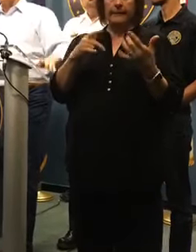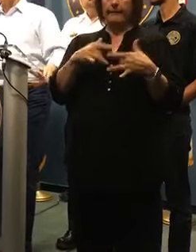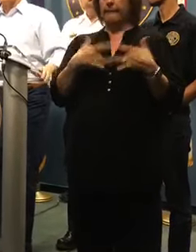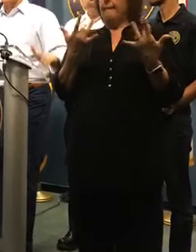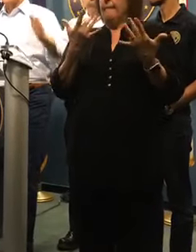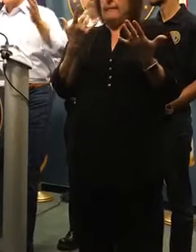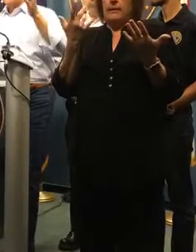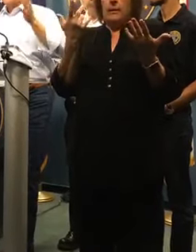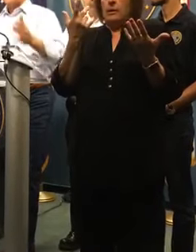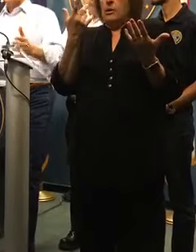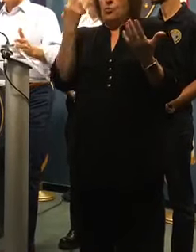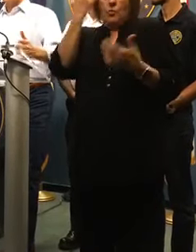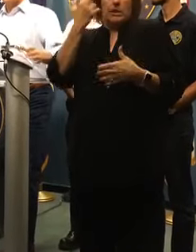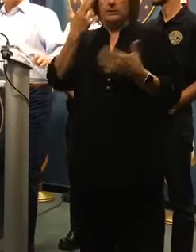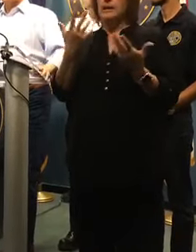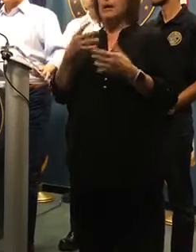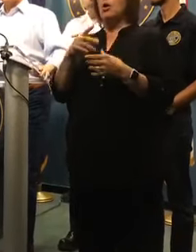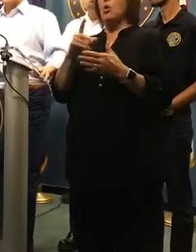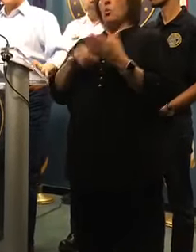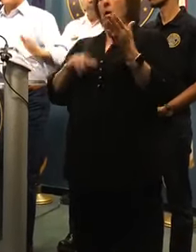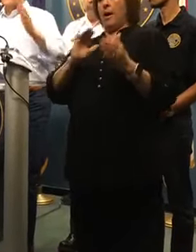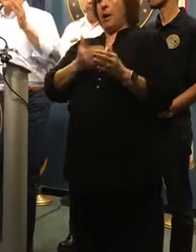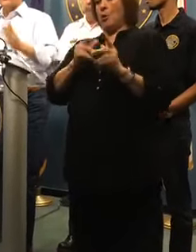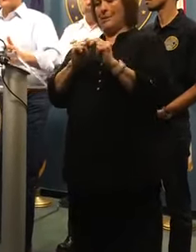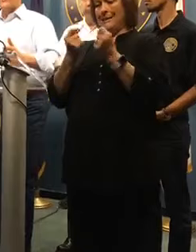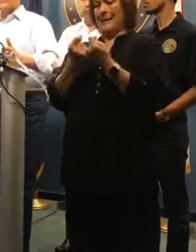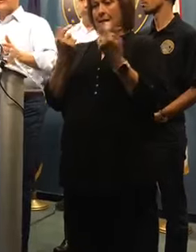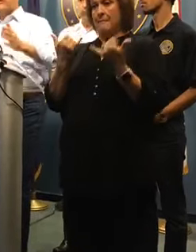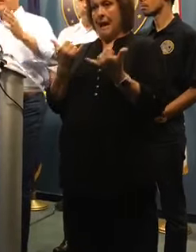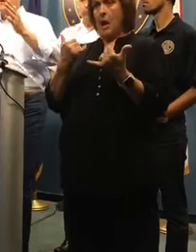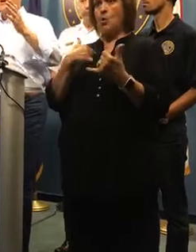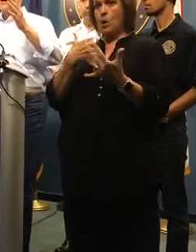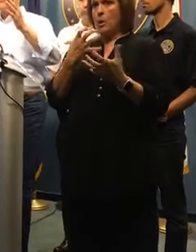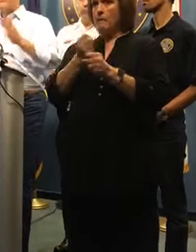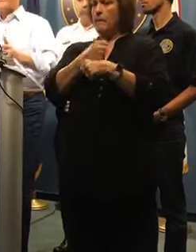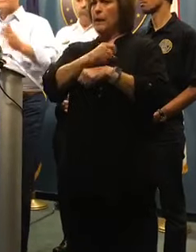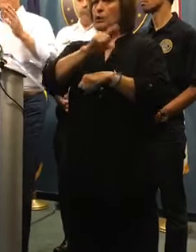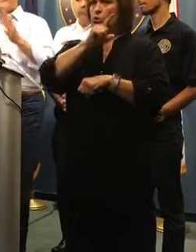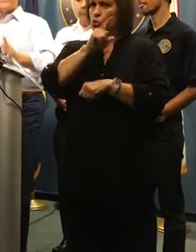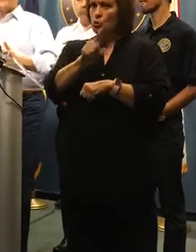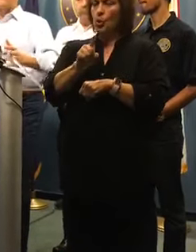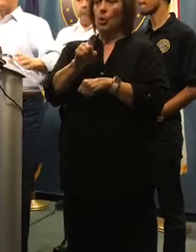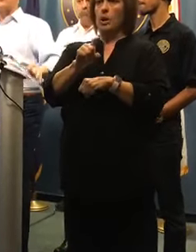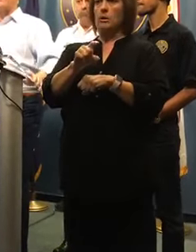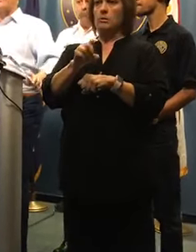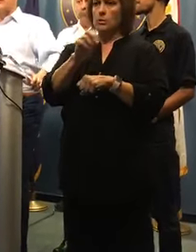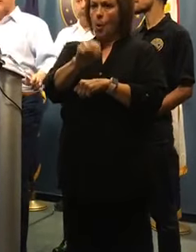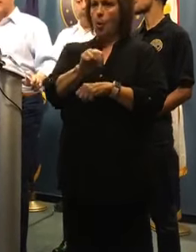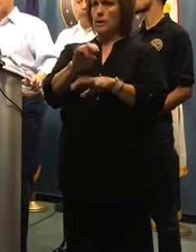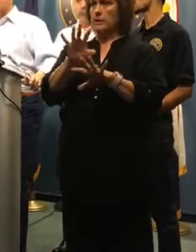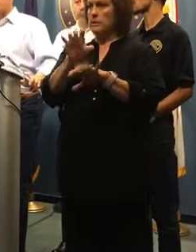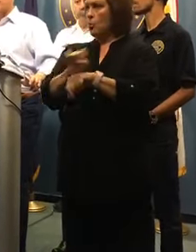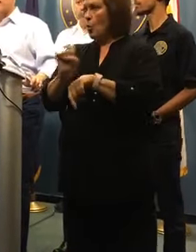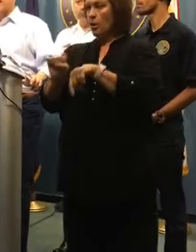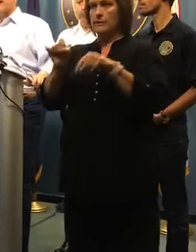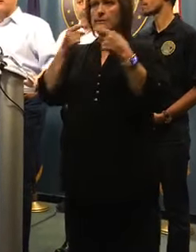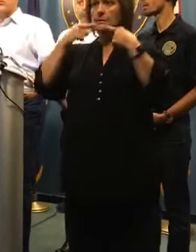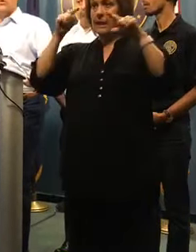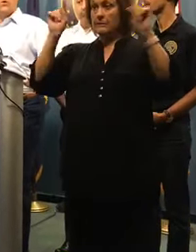action reports should. What our team is focused on right now is securing the system as best and as fast as we possibly can.